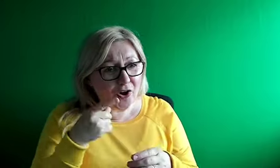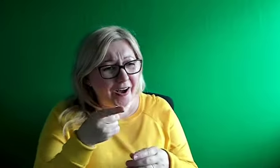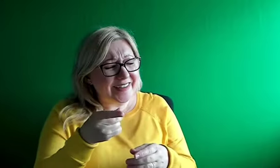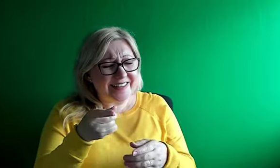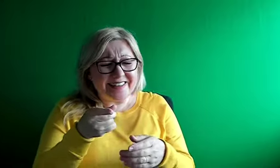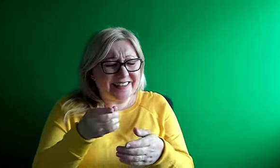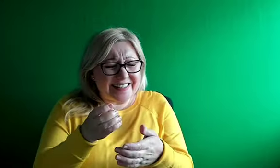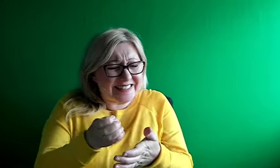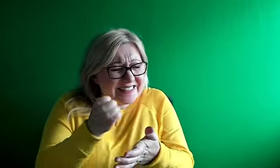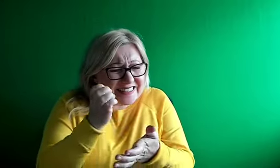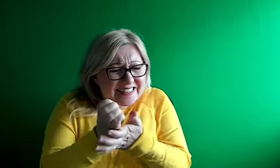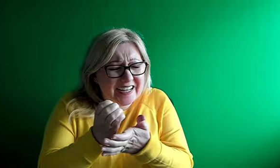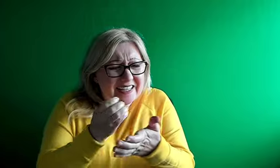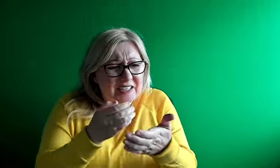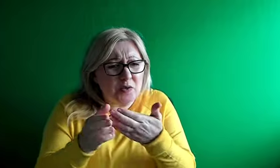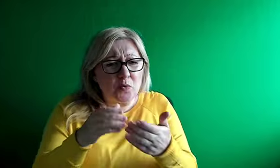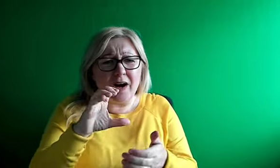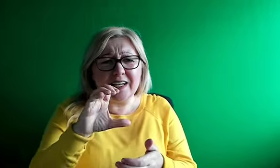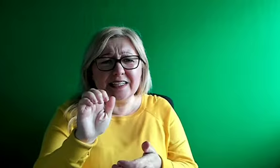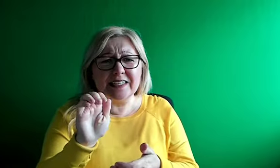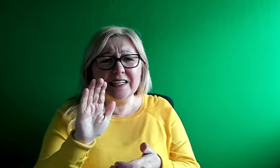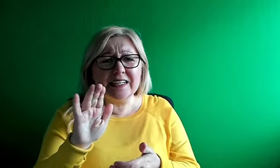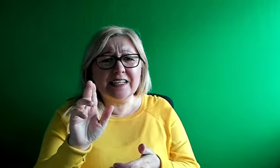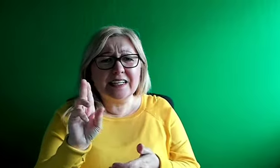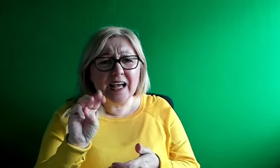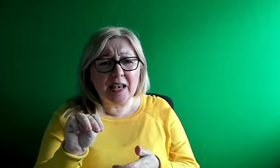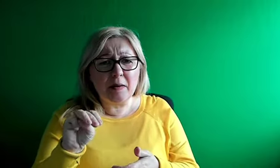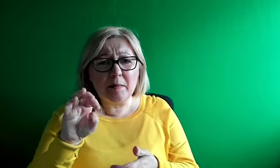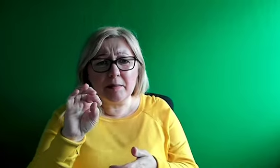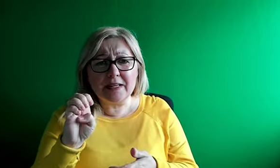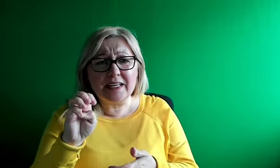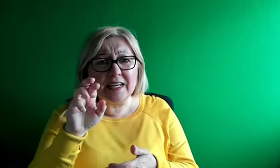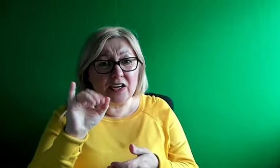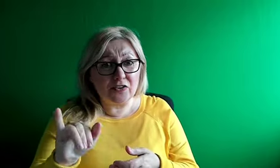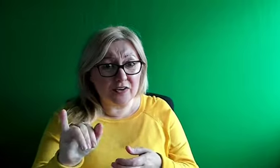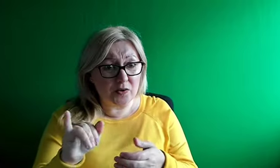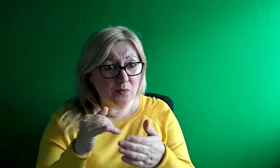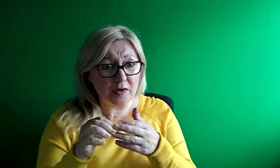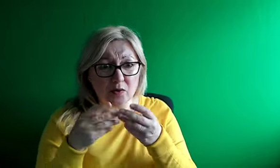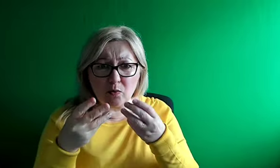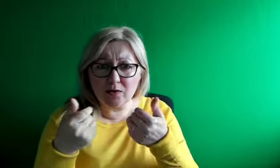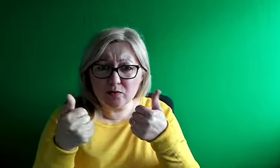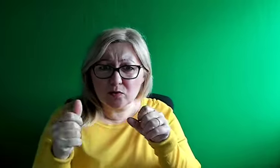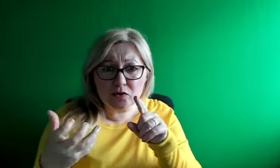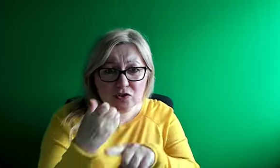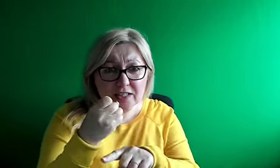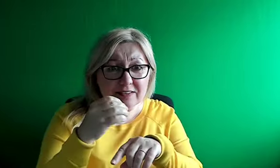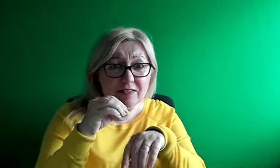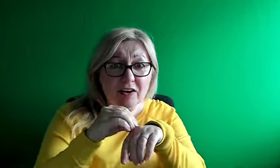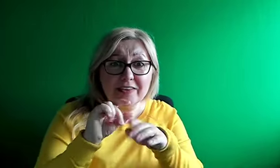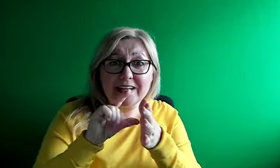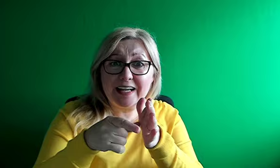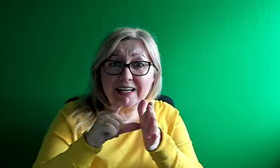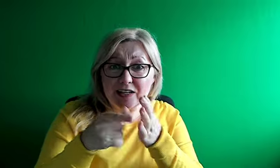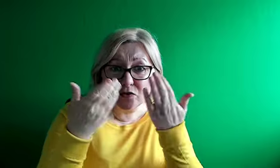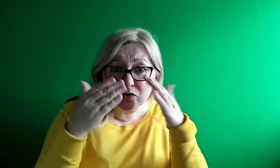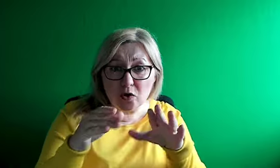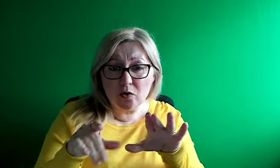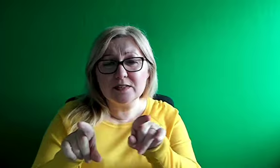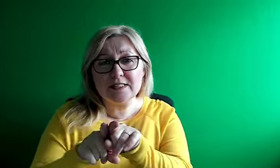his appearance on the late night, but also his dad came here first, and then we chatted about it all. And that interview was